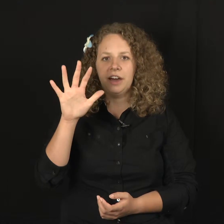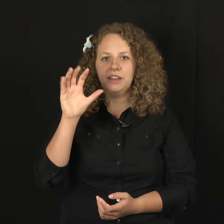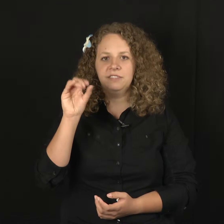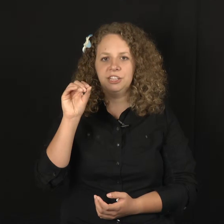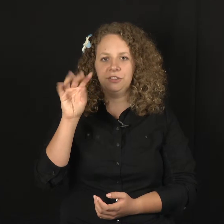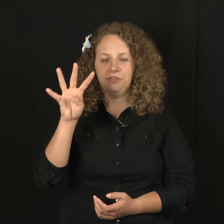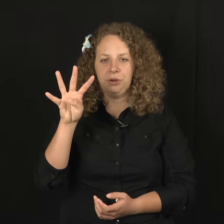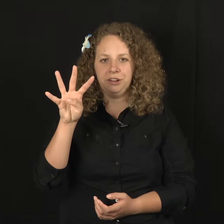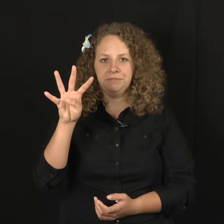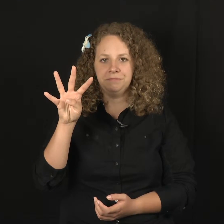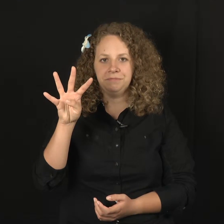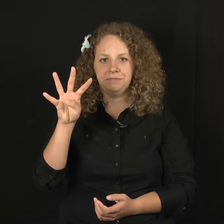92504.